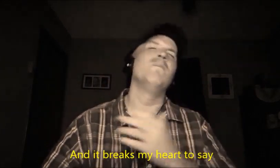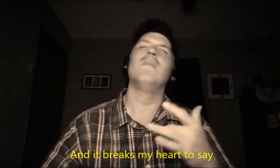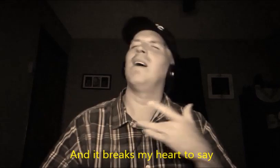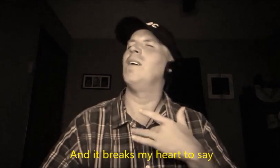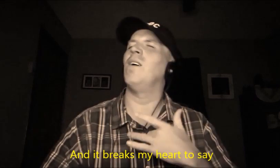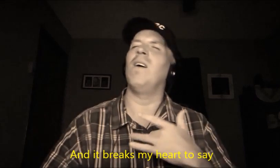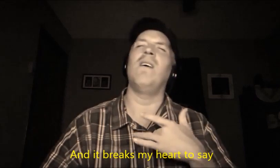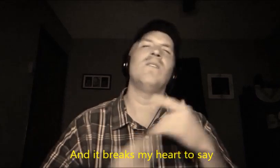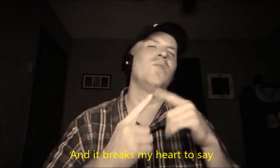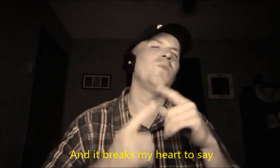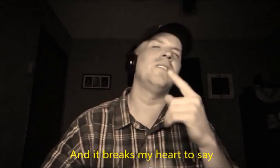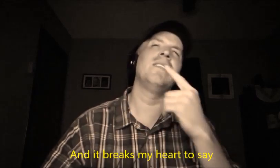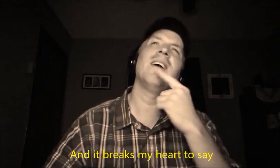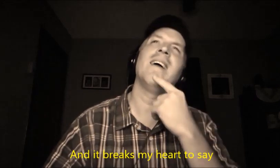my heart to say